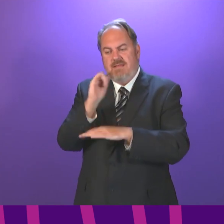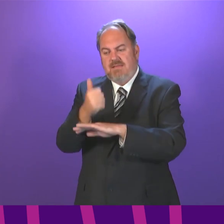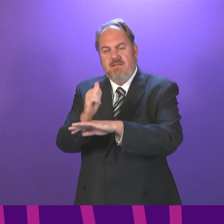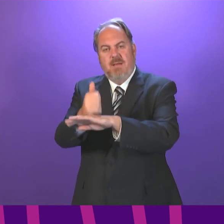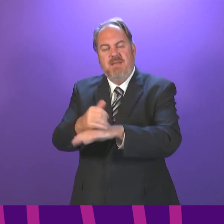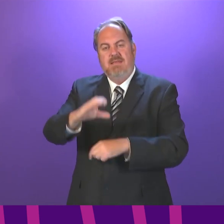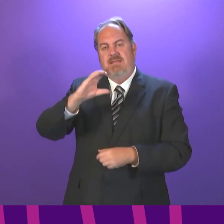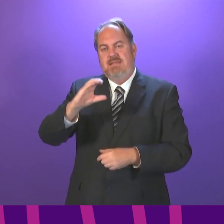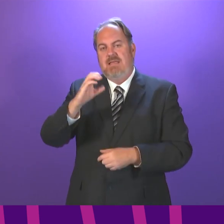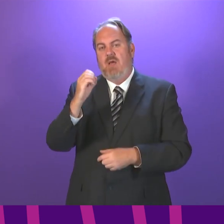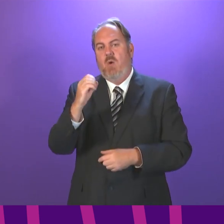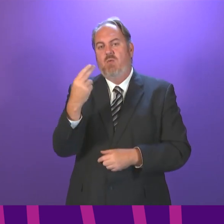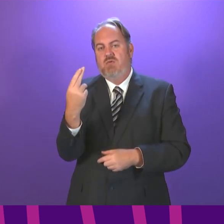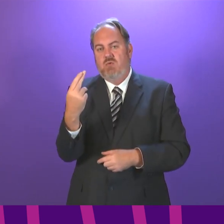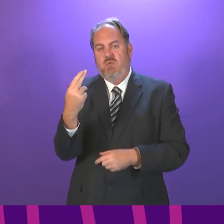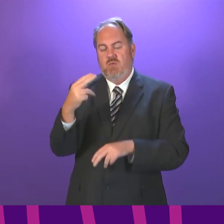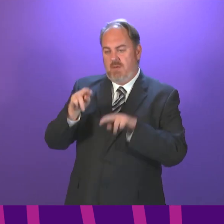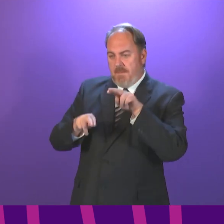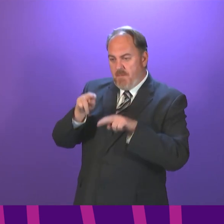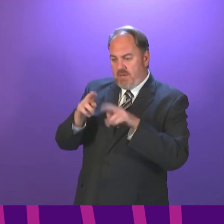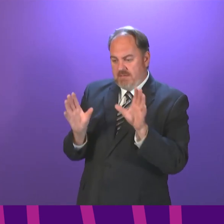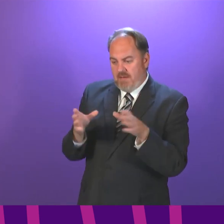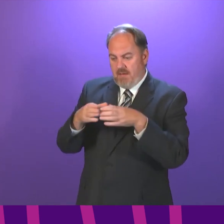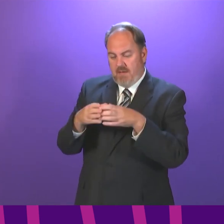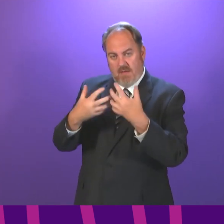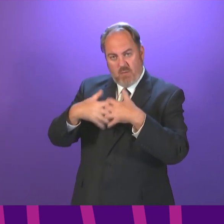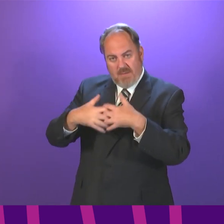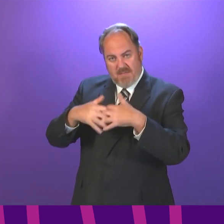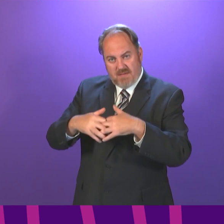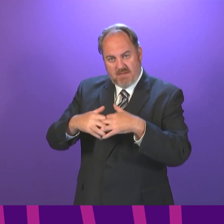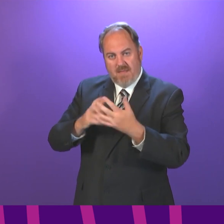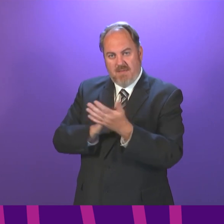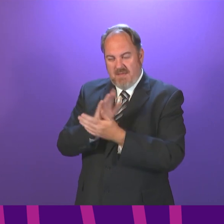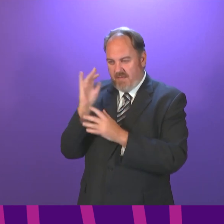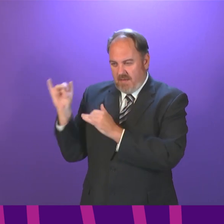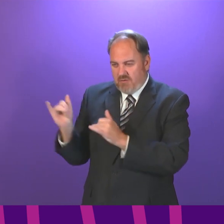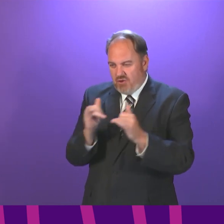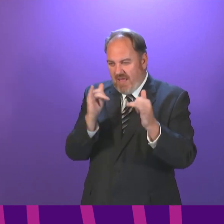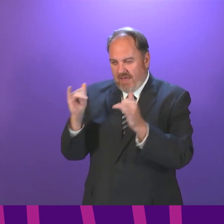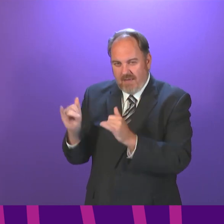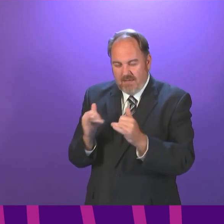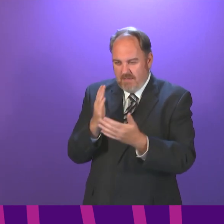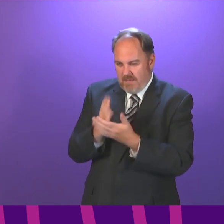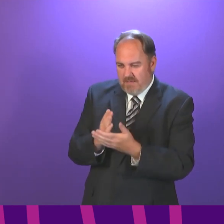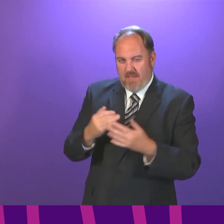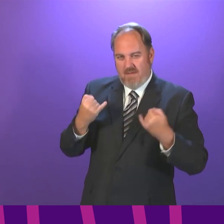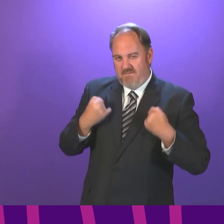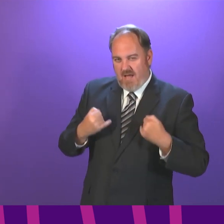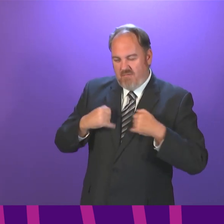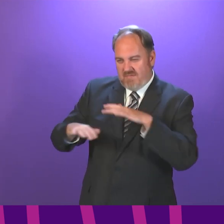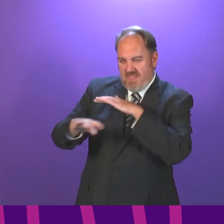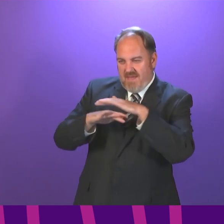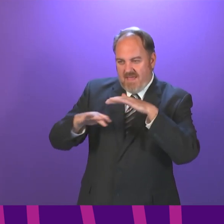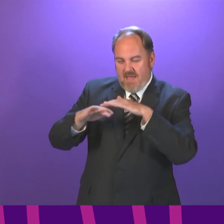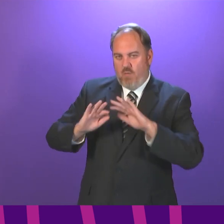These devices are useful in assessing how well ventilated a space is, and therefore how likely it is that the virus could be present. The new